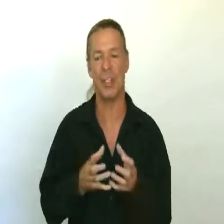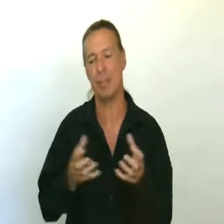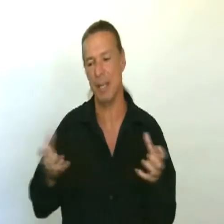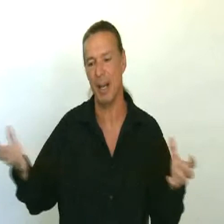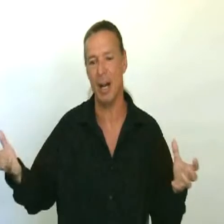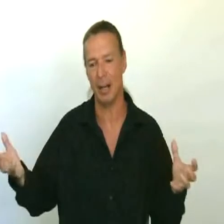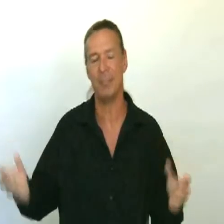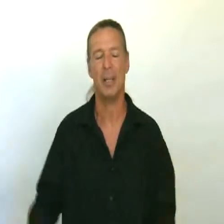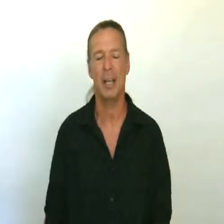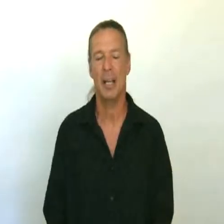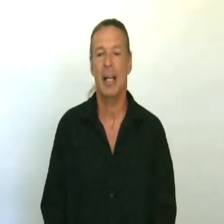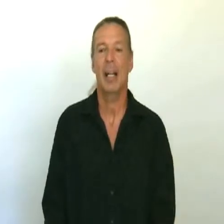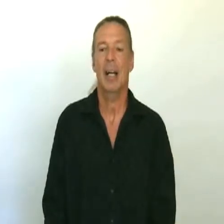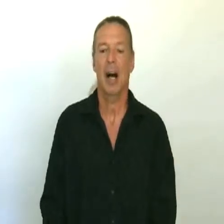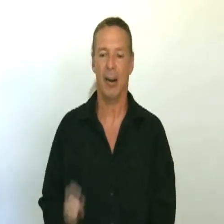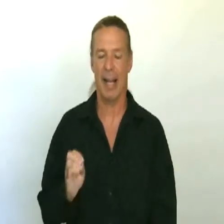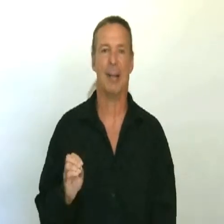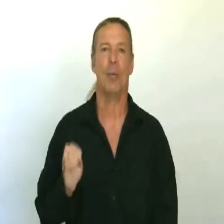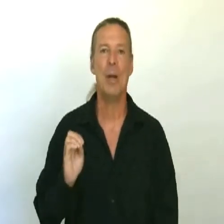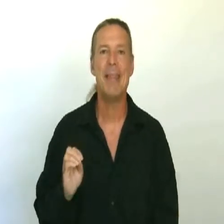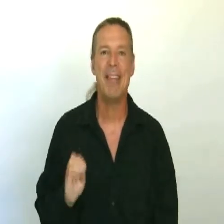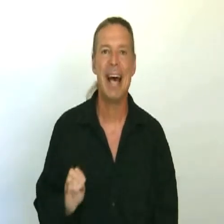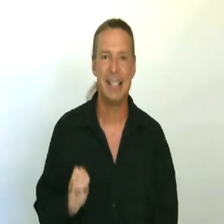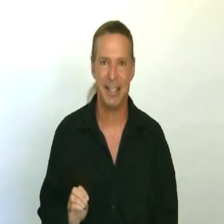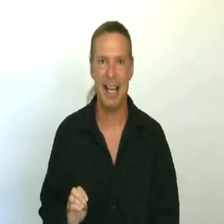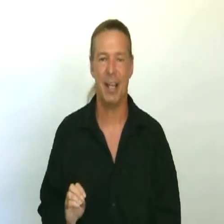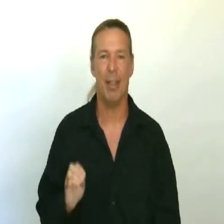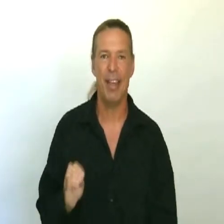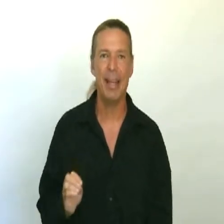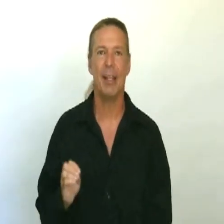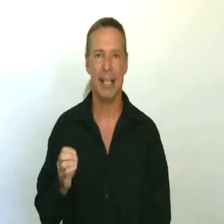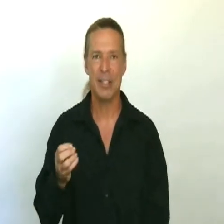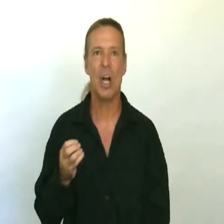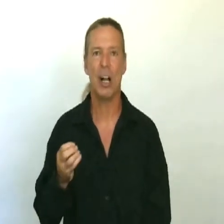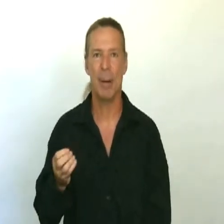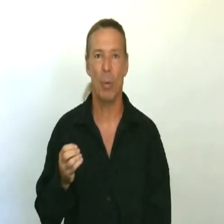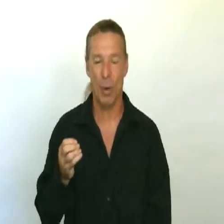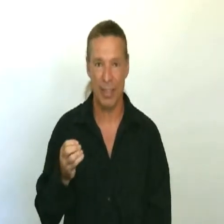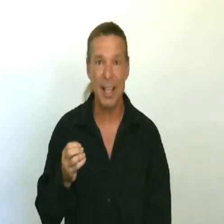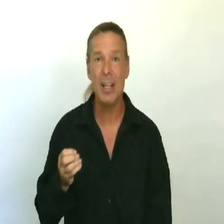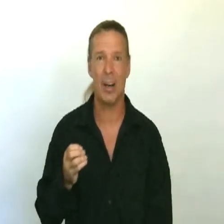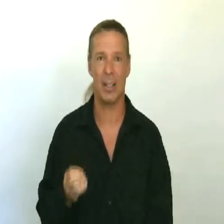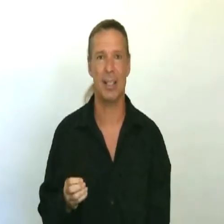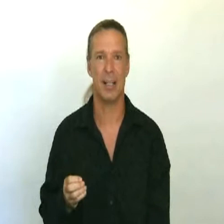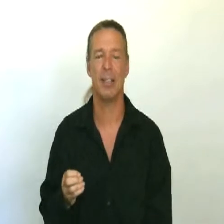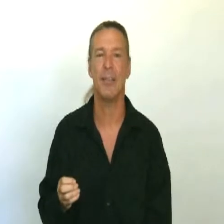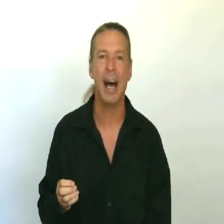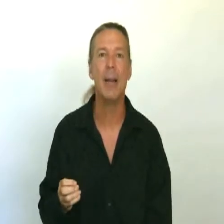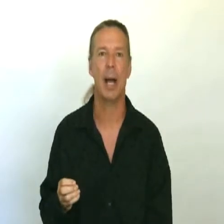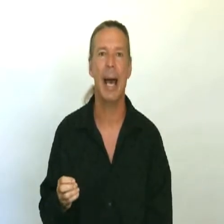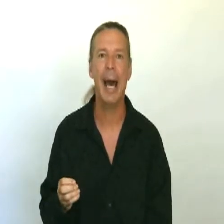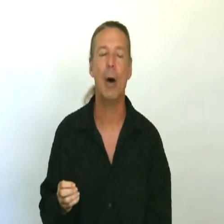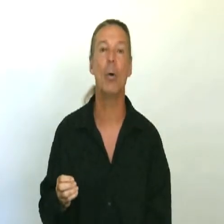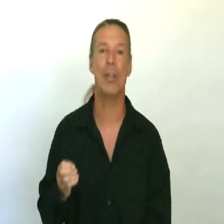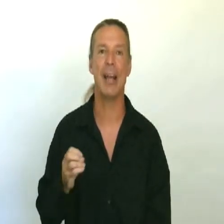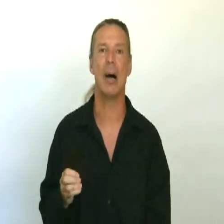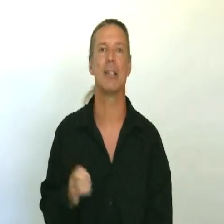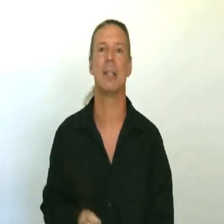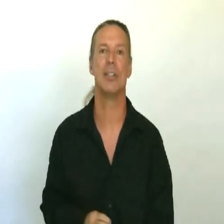that's being hummed. All right. With that said, then let's talk about, within the context of that, how that oscillation